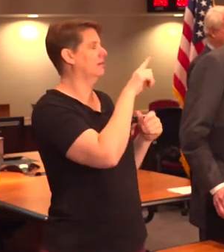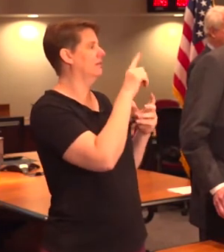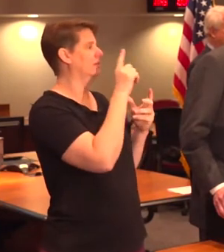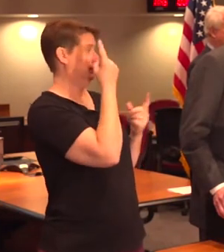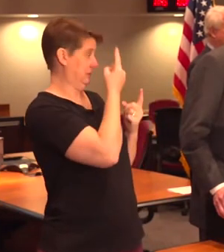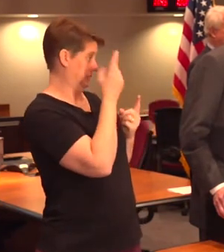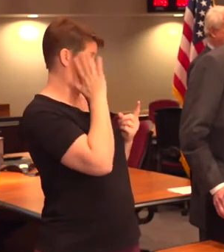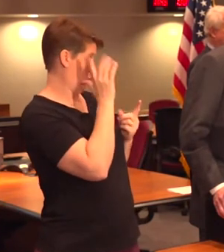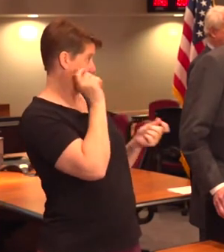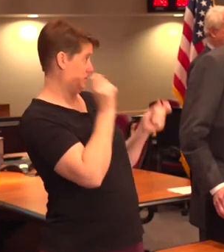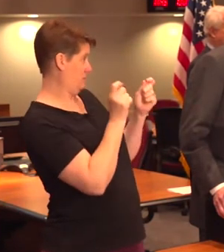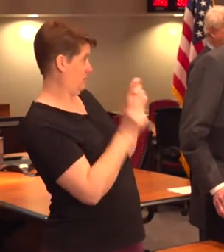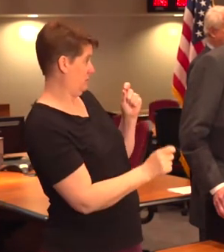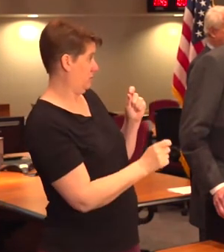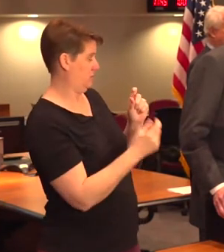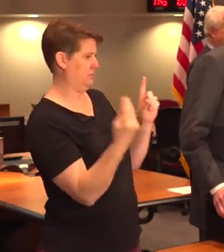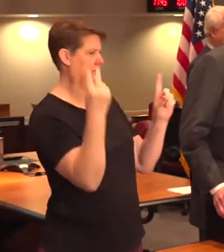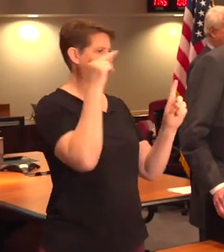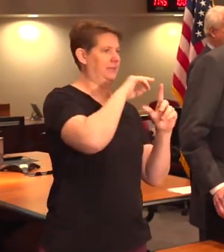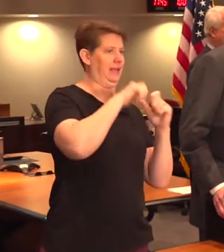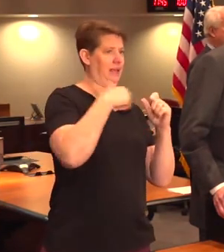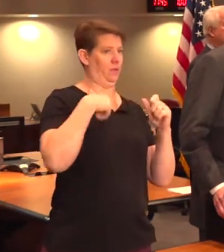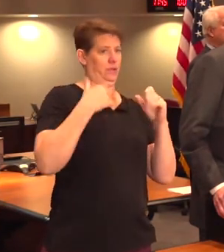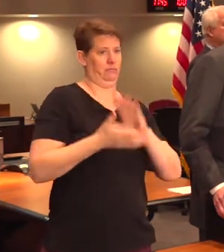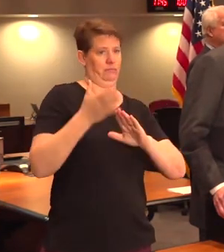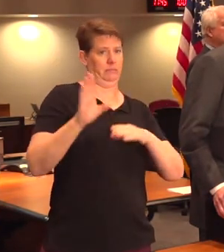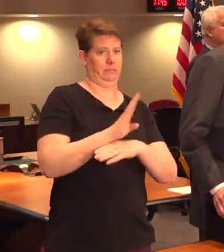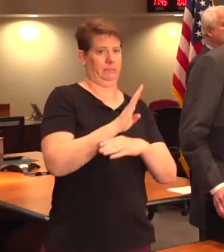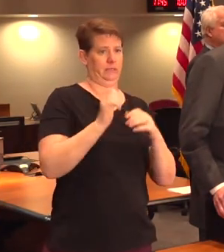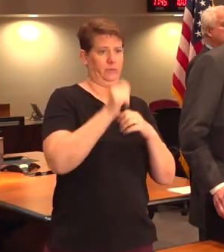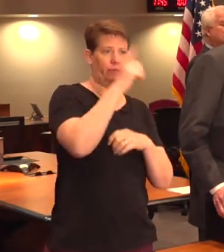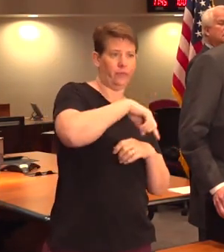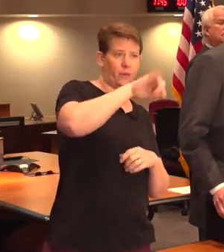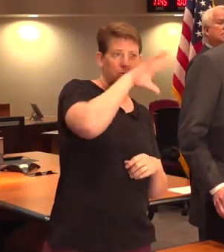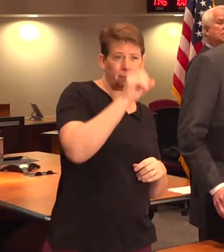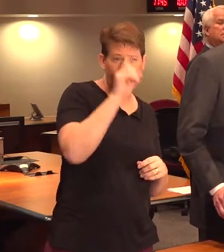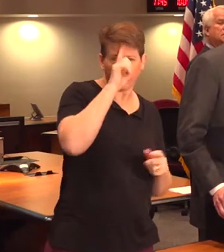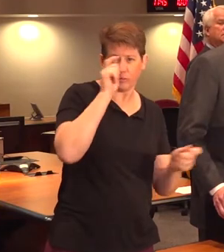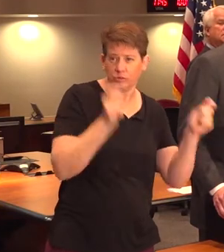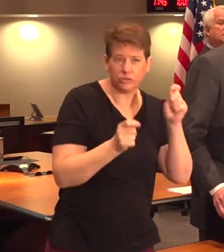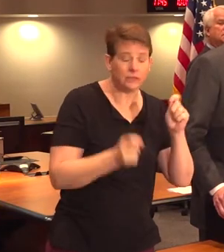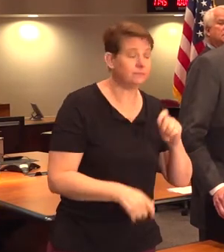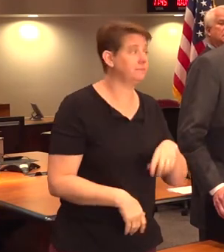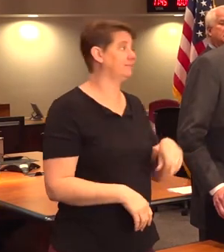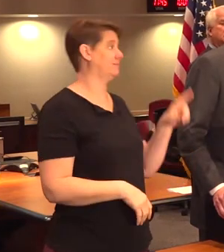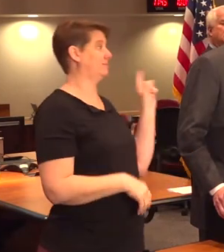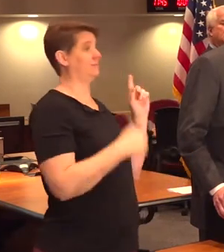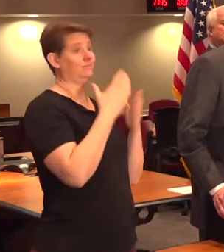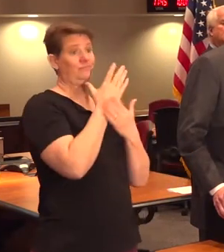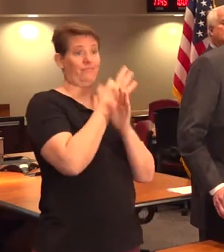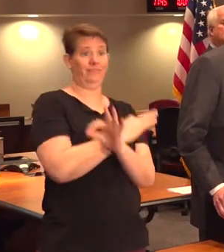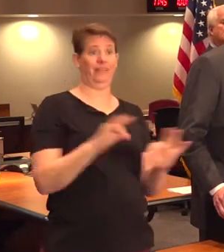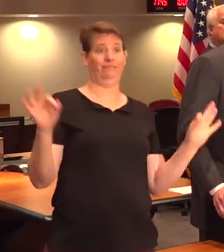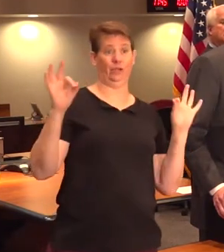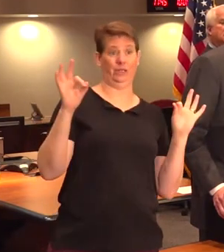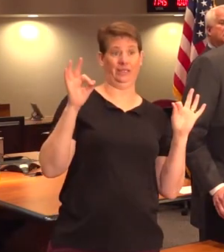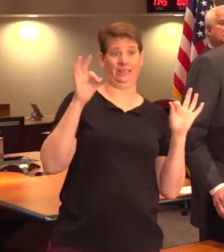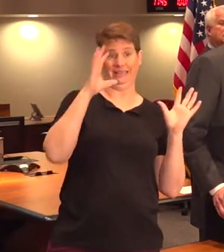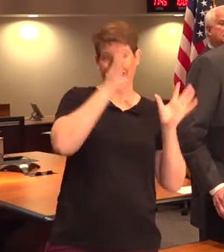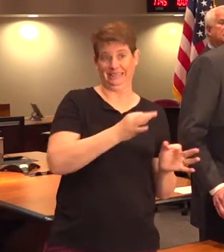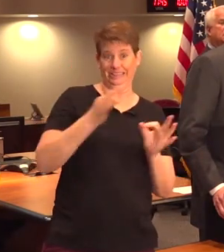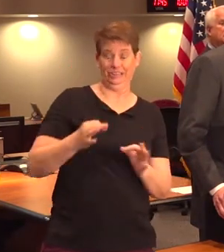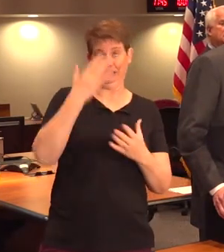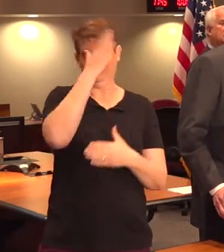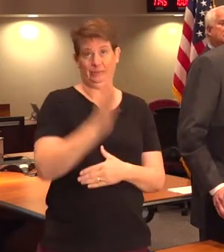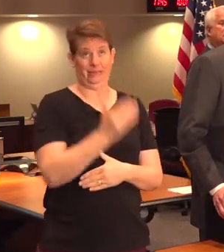perceptions of, like, how business is done in South Carolina with those companies out there? Well, it's a part of free enterprise. You never know when the chain, the